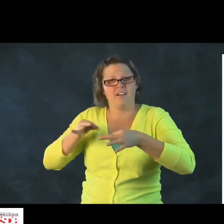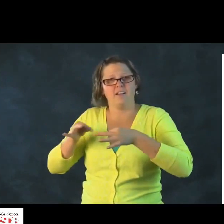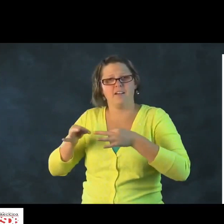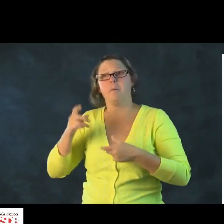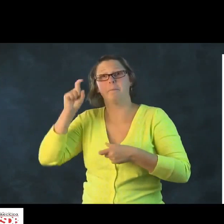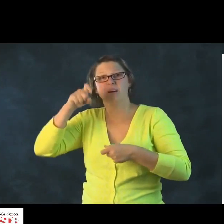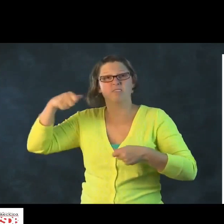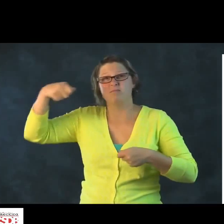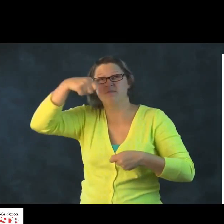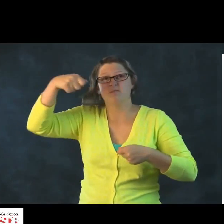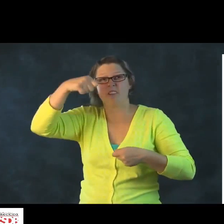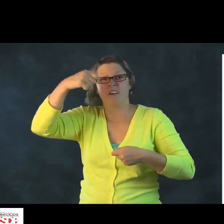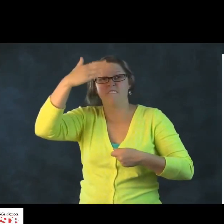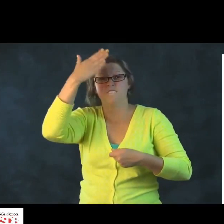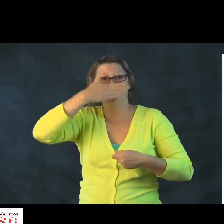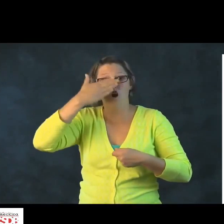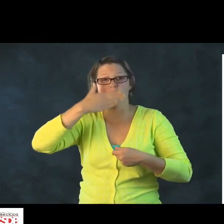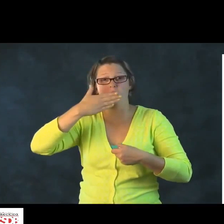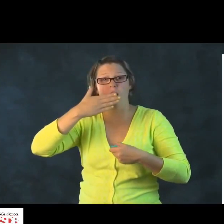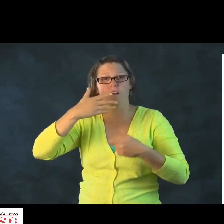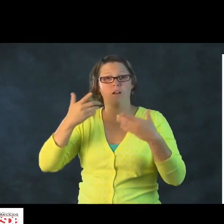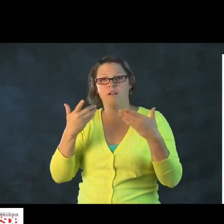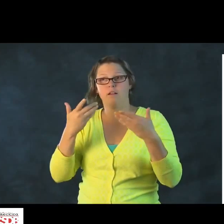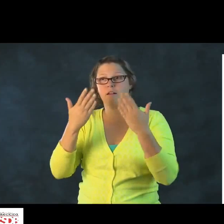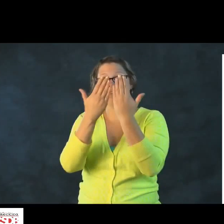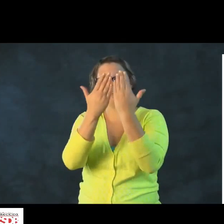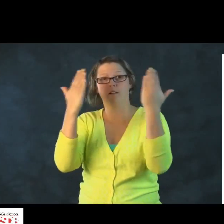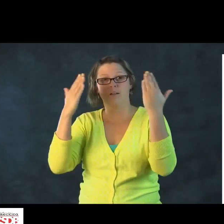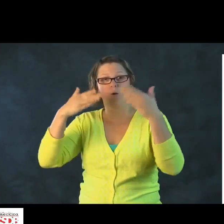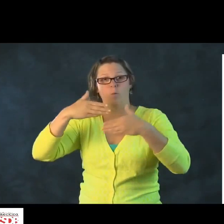Whatever the idea is, you can have a conversation about it.